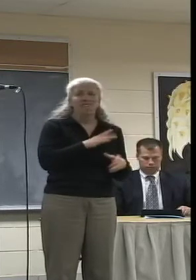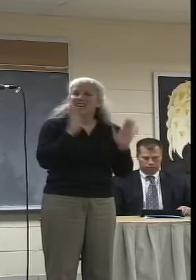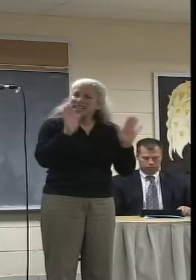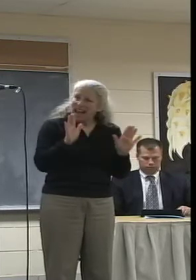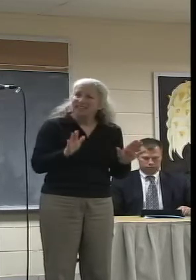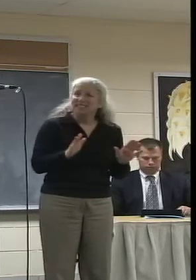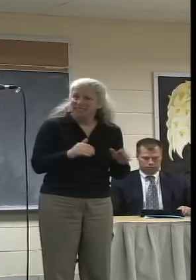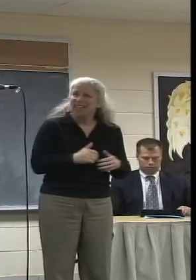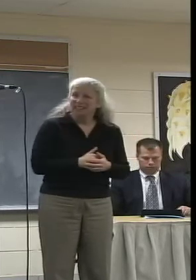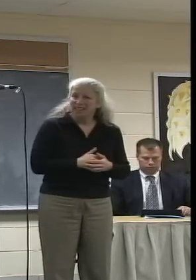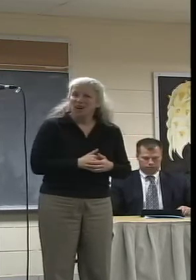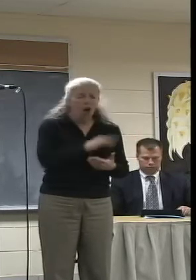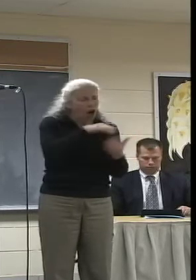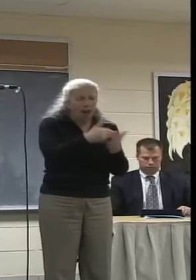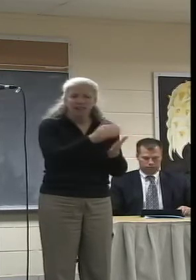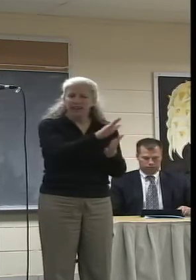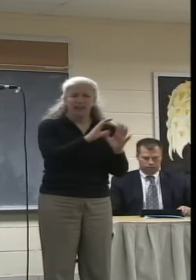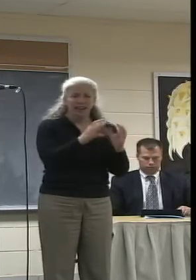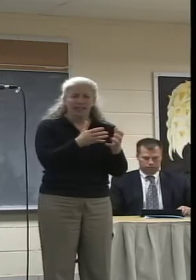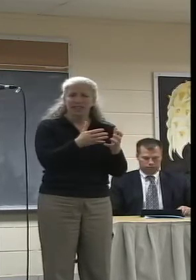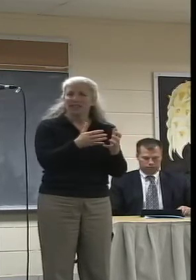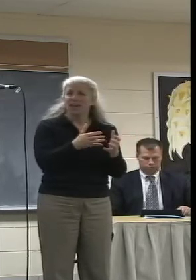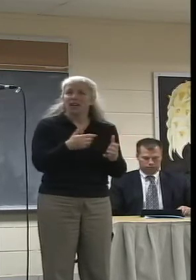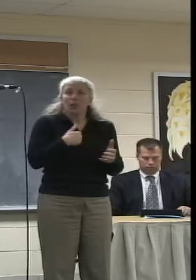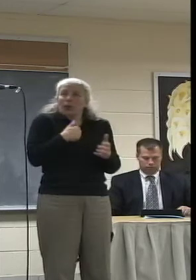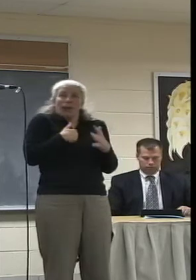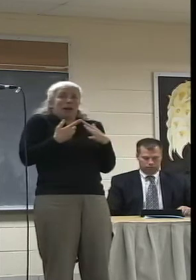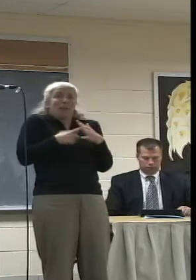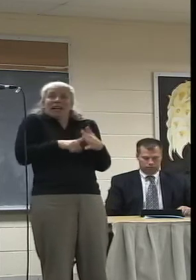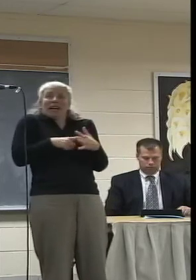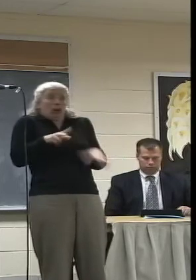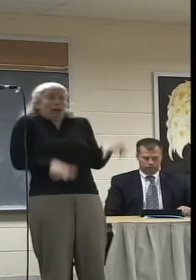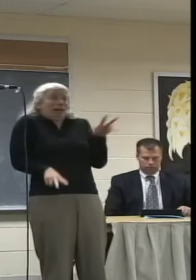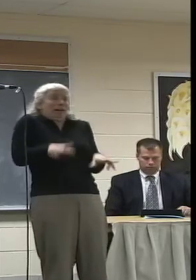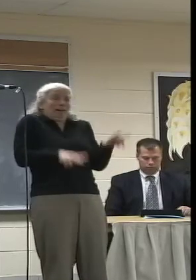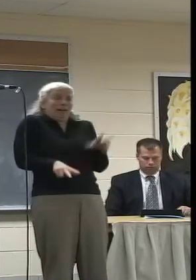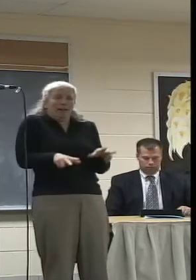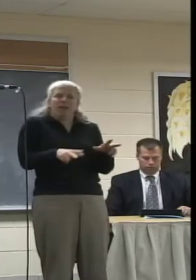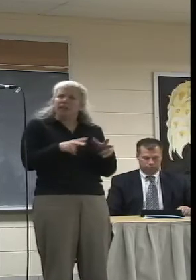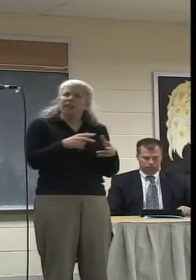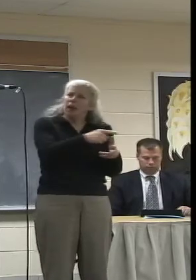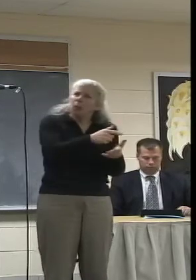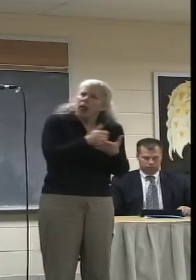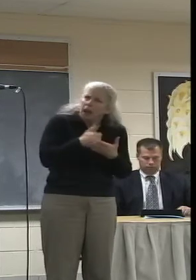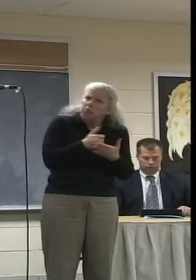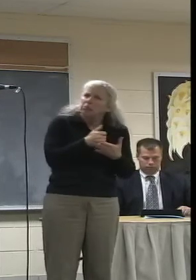work with novices like myself, and they also